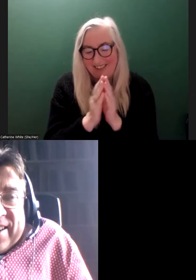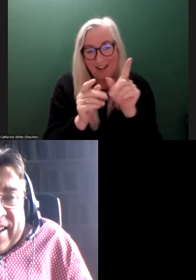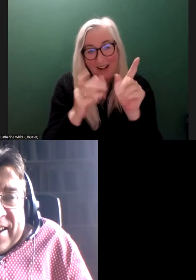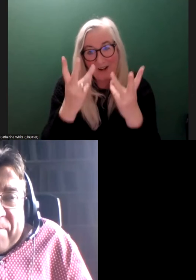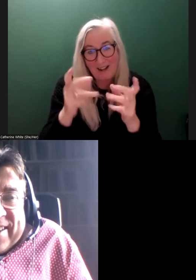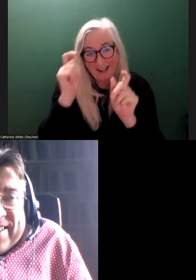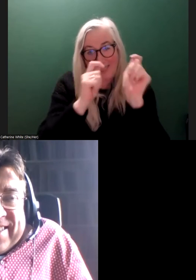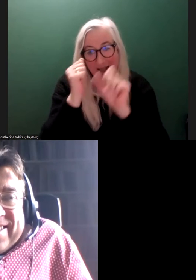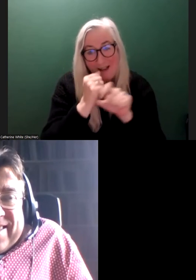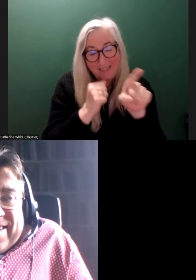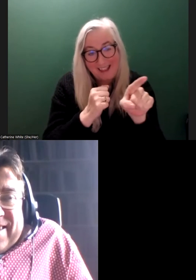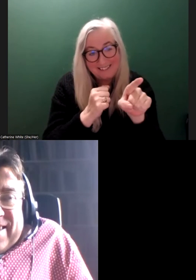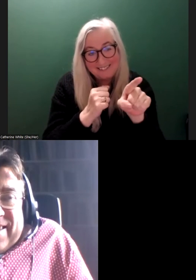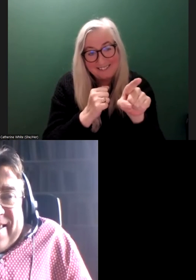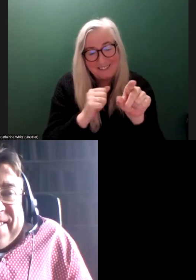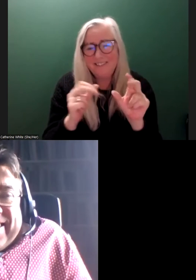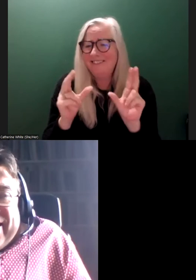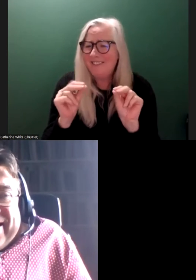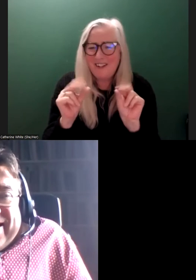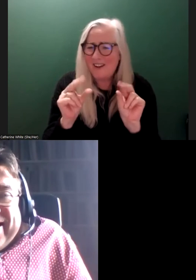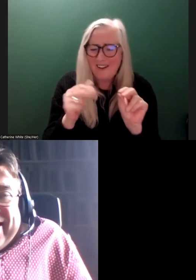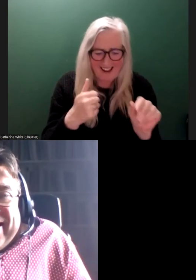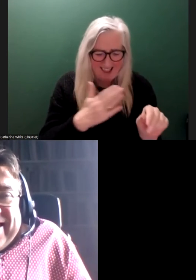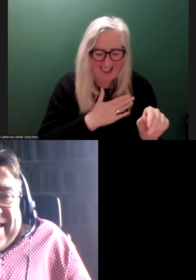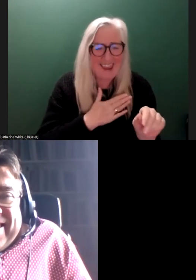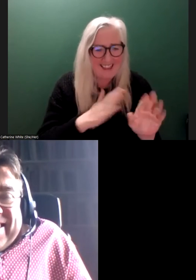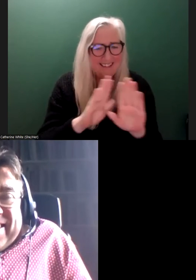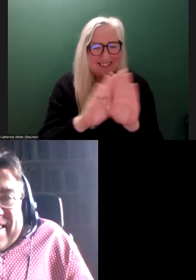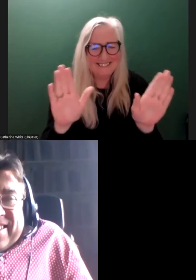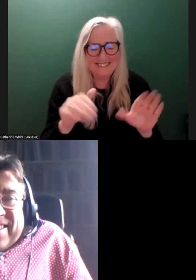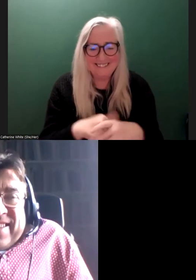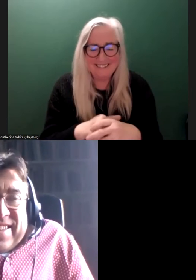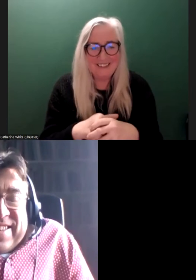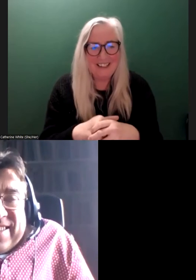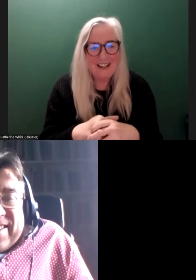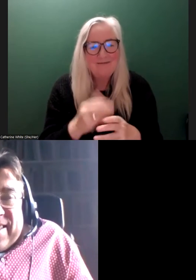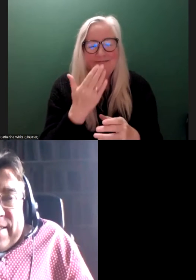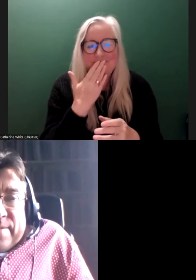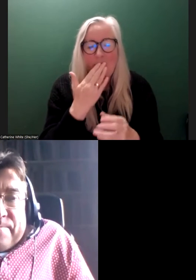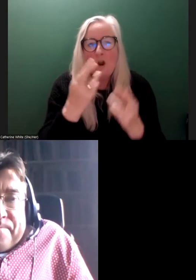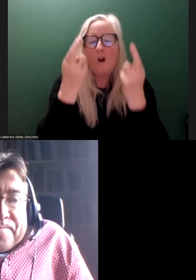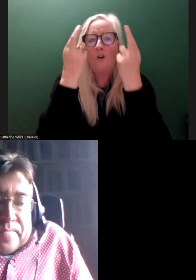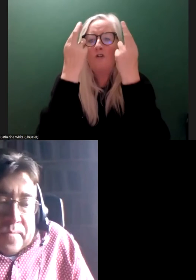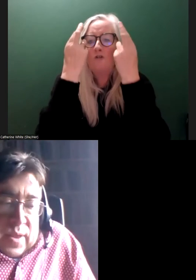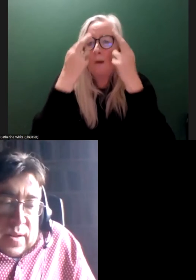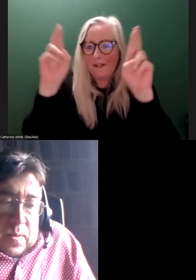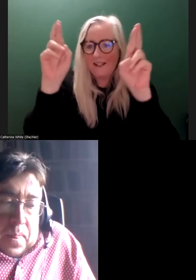that one and I come back to you? No, I like that. I think it's got to do with representation. I mean,